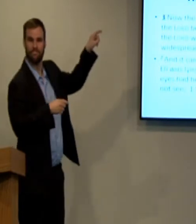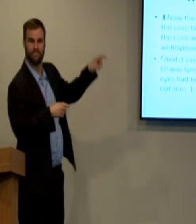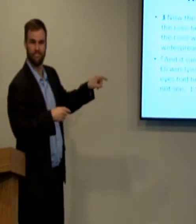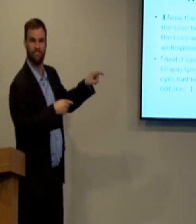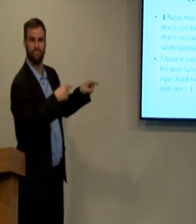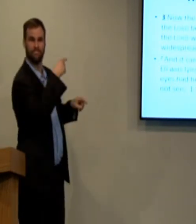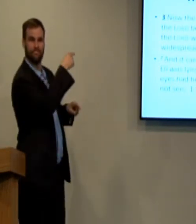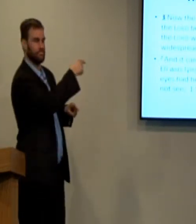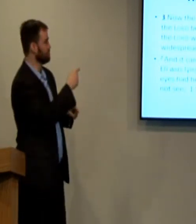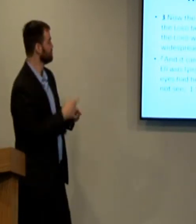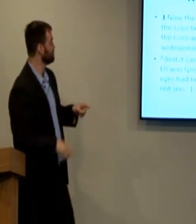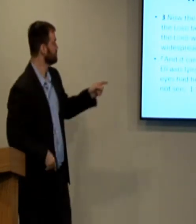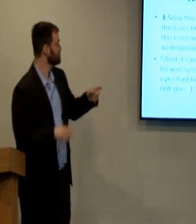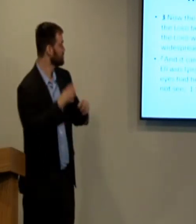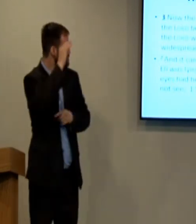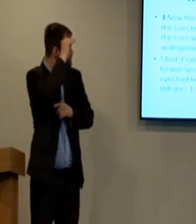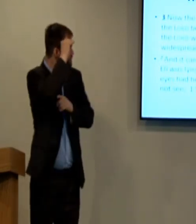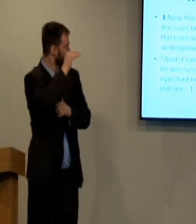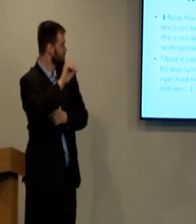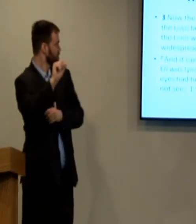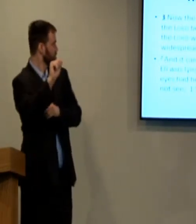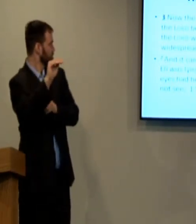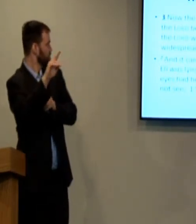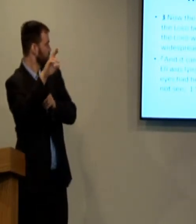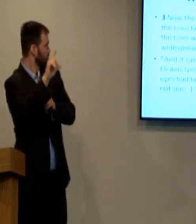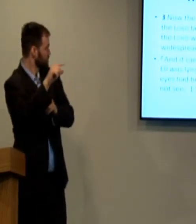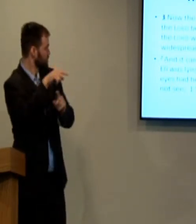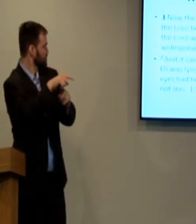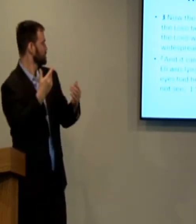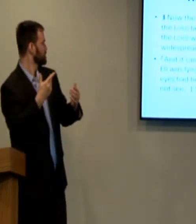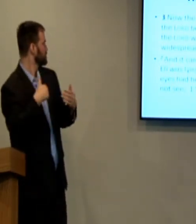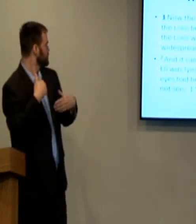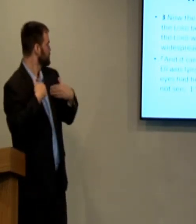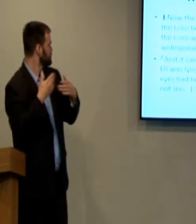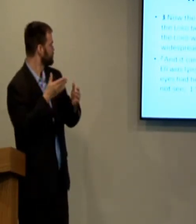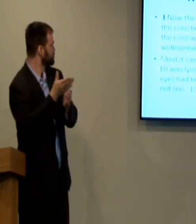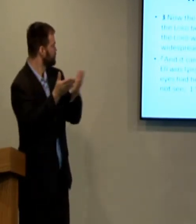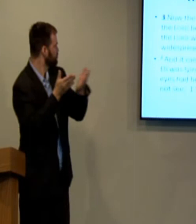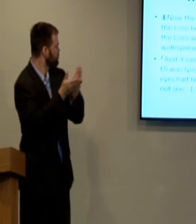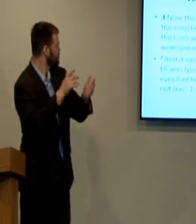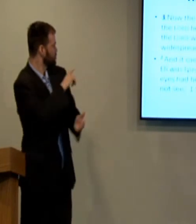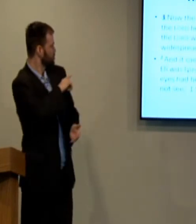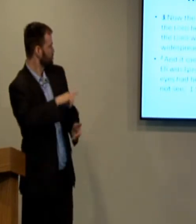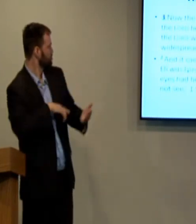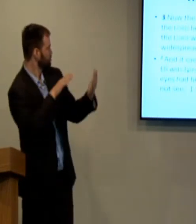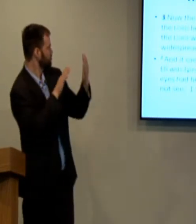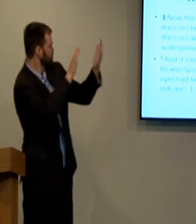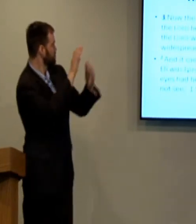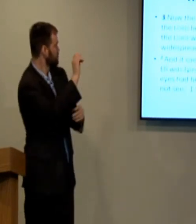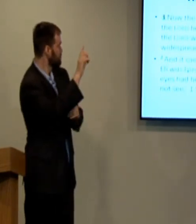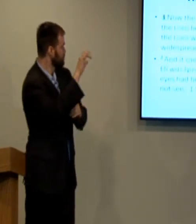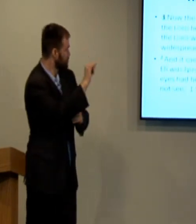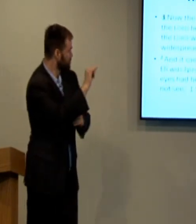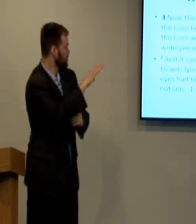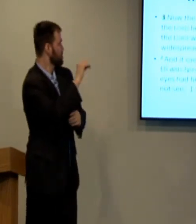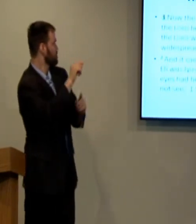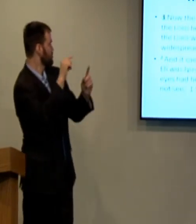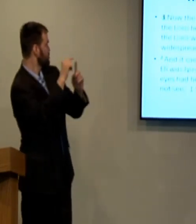about. It's totally fine. All right, so we're going to go ahead and read our scripture this morning. 1 Samuel 3, verses 1 and 2. Now the voice of Samuel